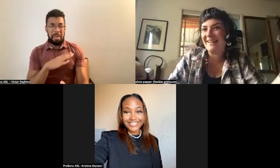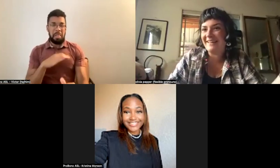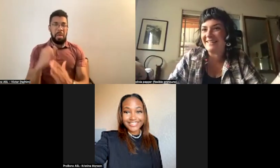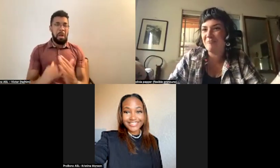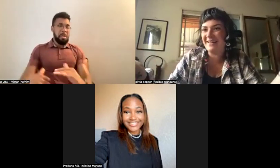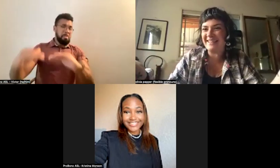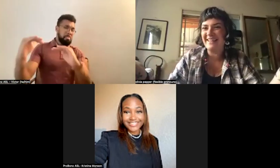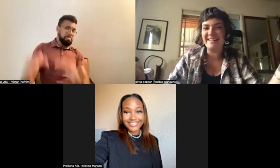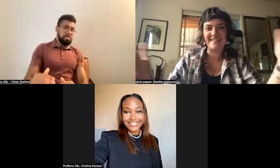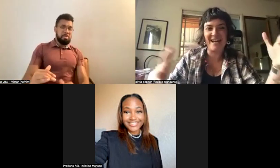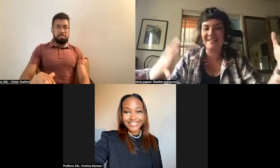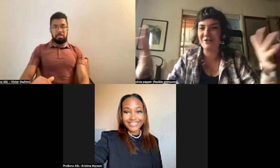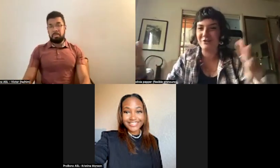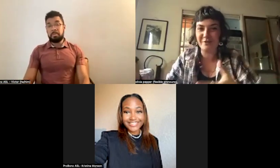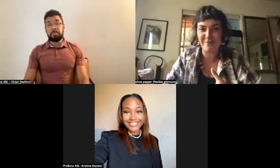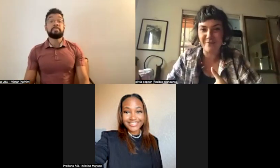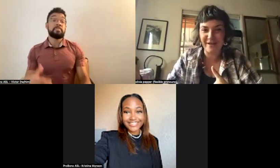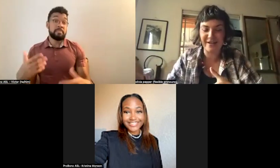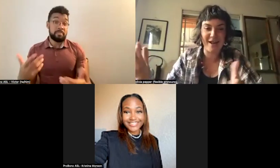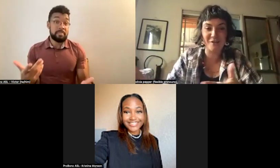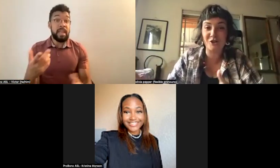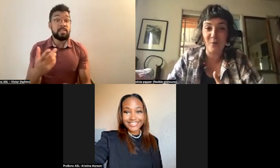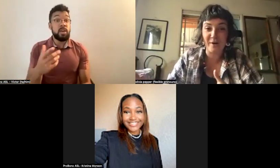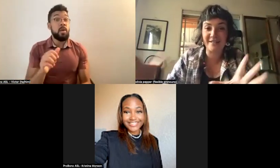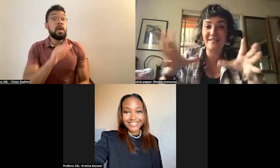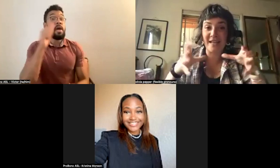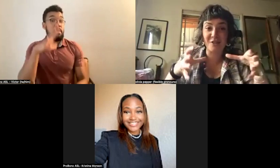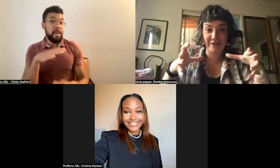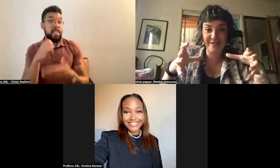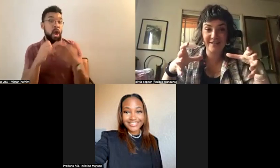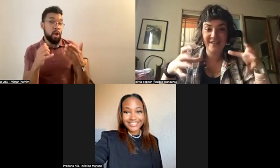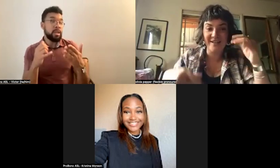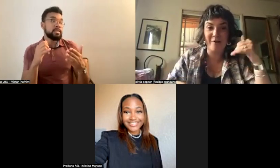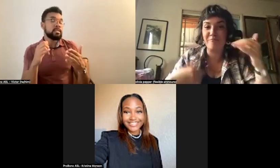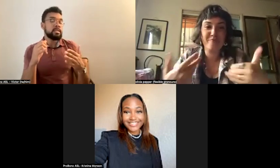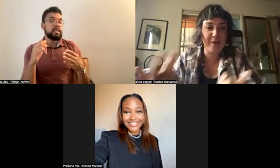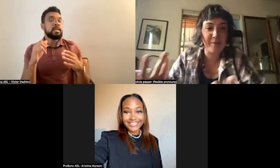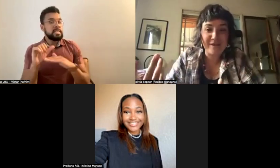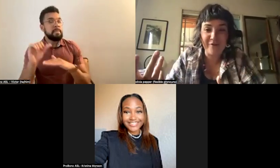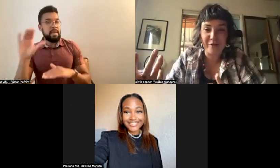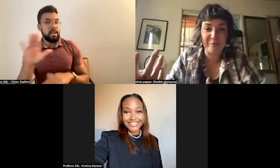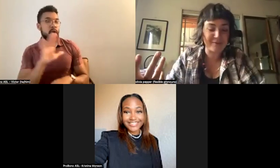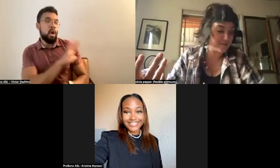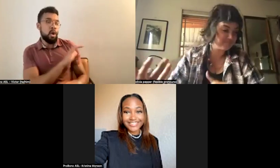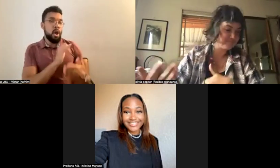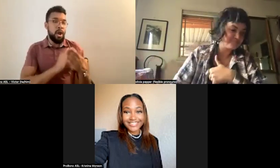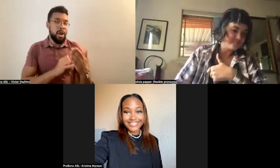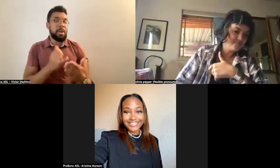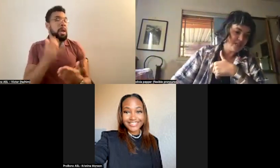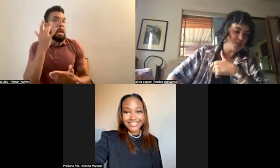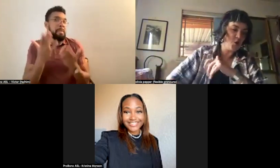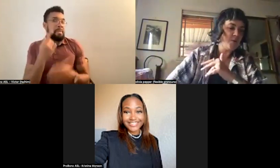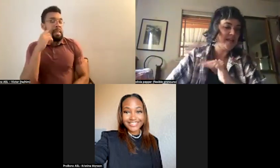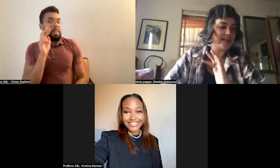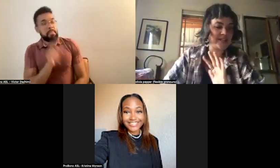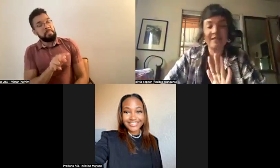sympathetic somewhat, decided to submit it and, and show it and center it. Um, maybe he found it amusing. Um,